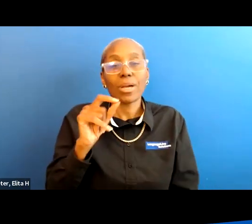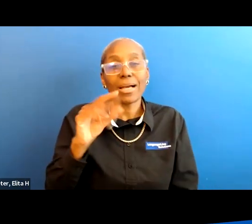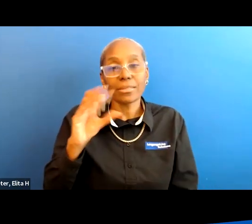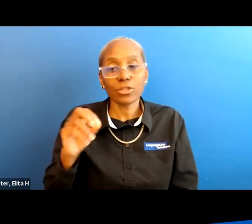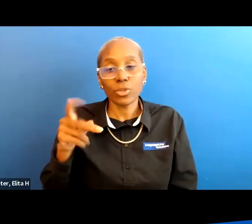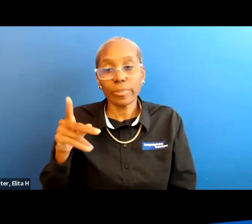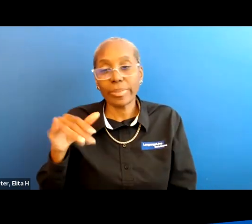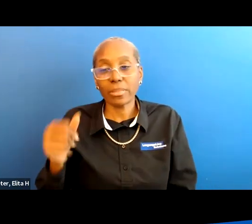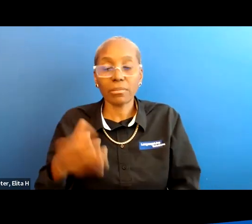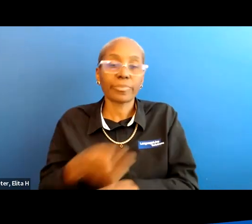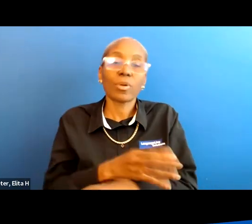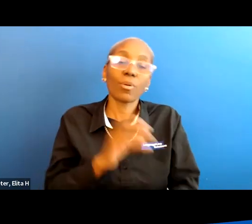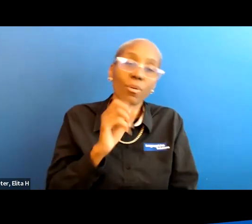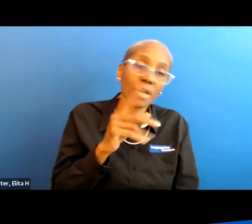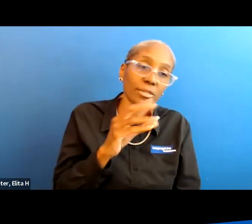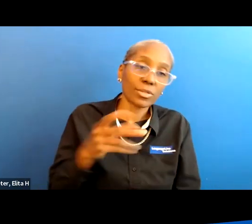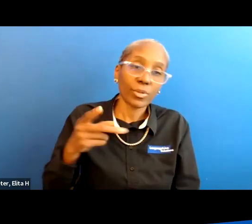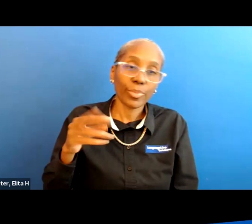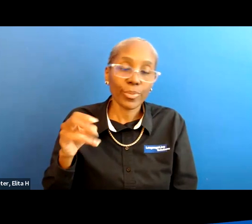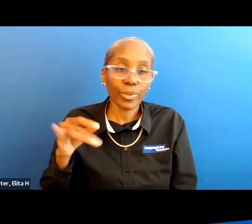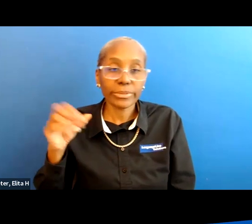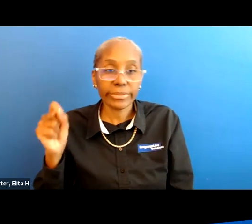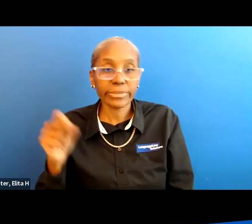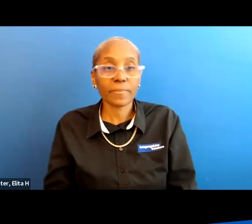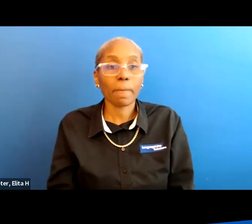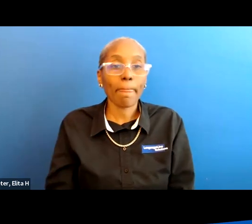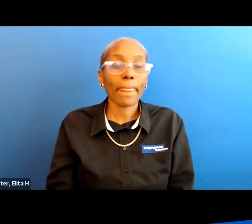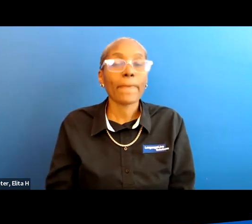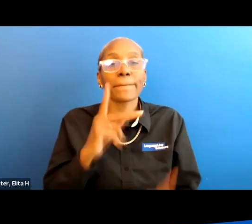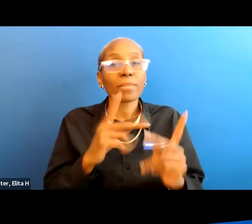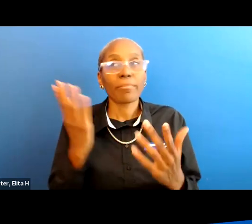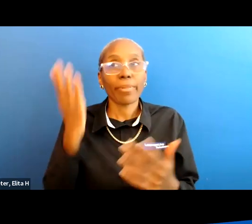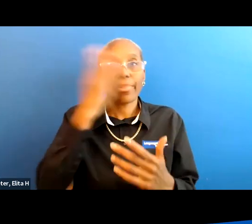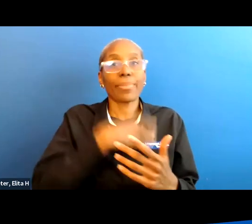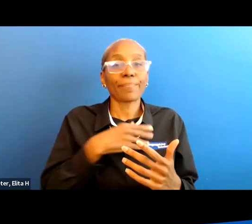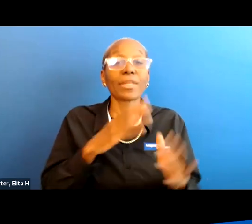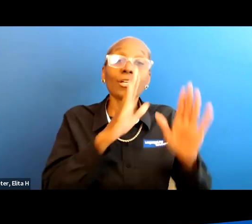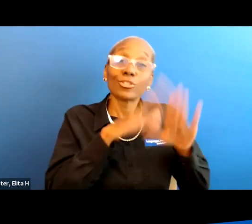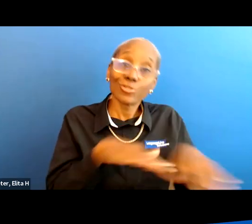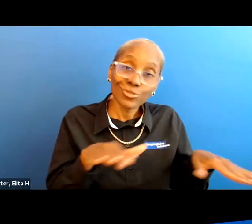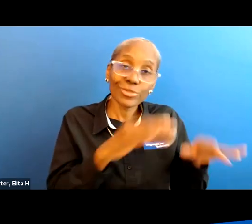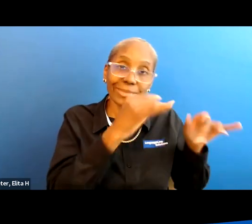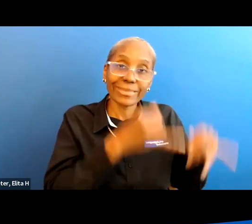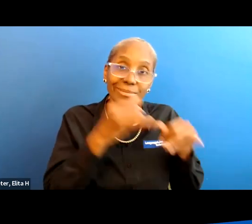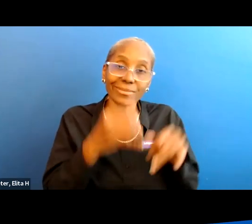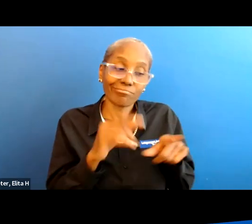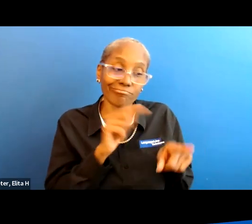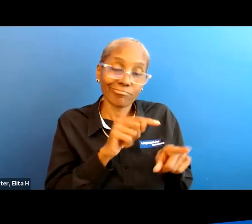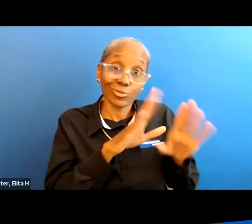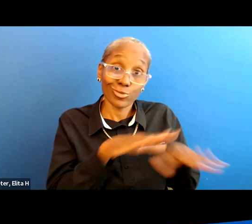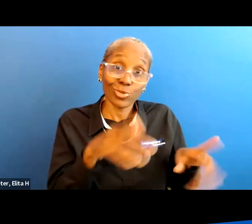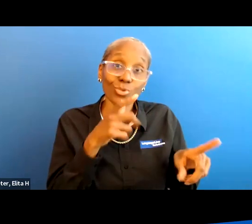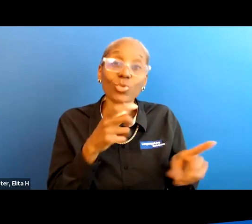osteopenia or osteoporosis now what people often overlook is pediatric individuals who